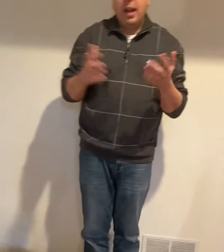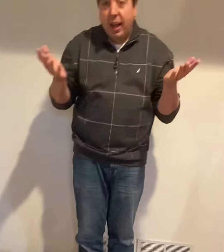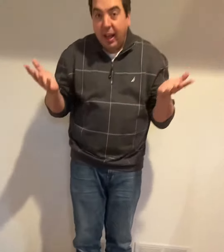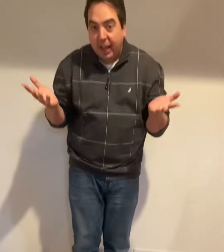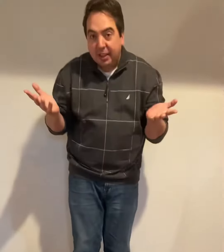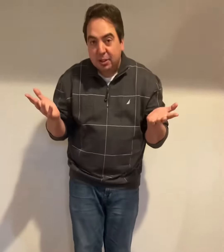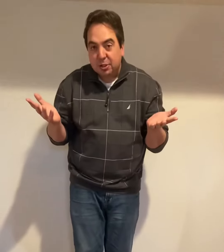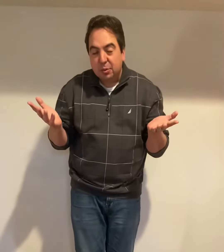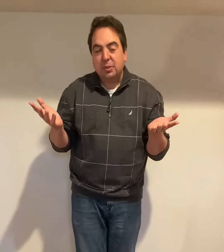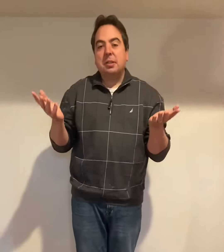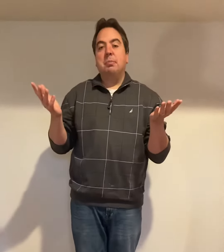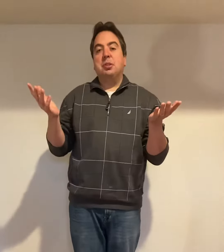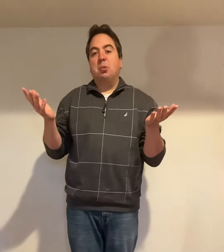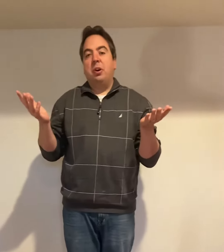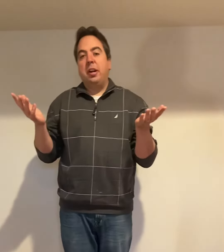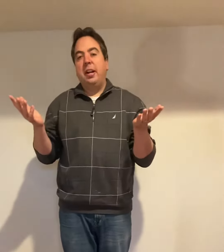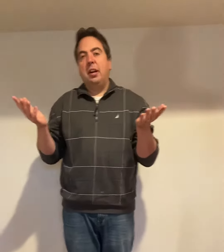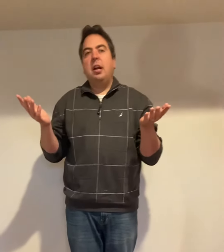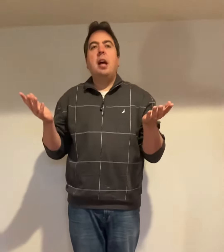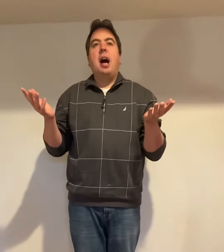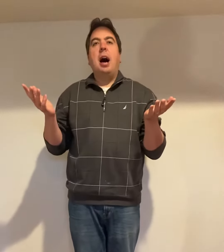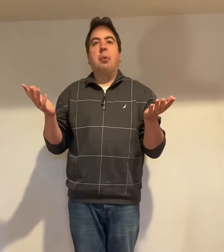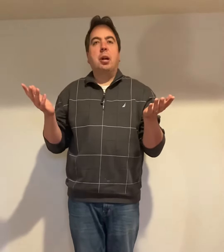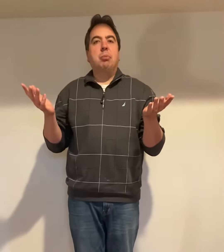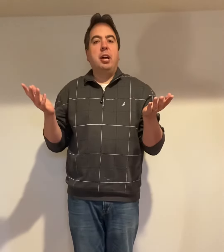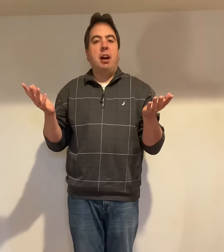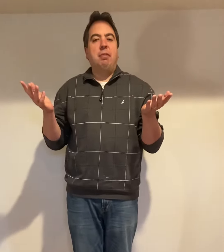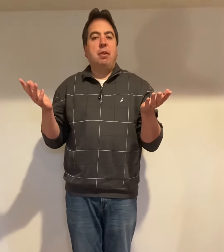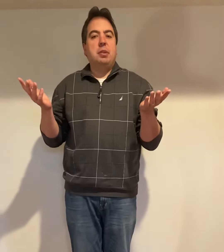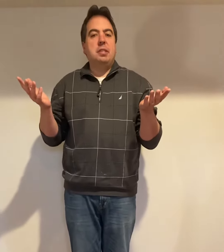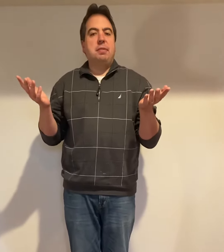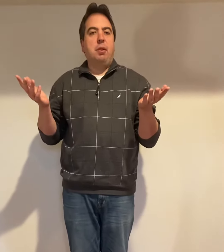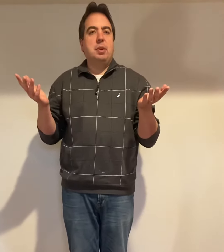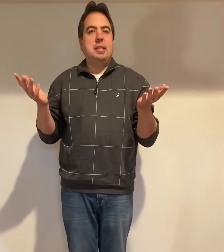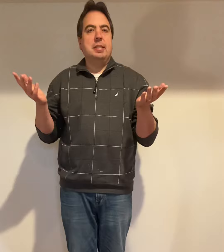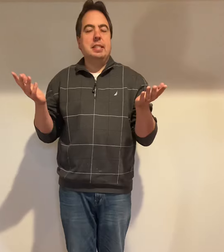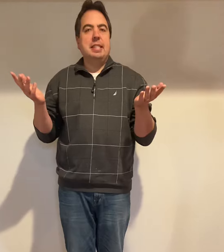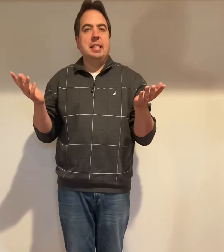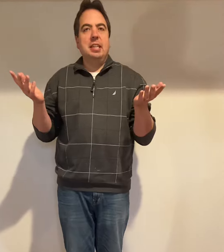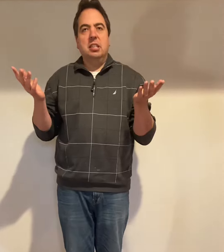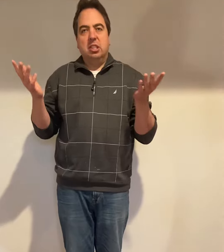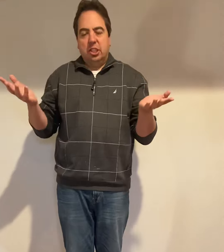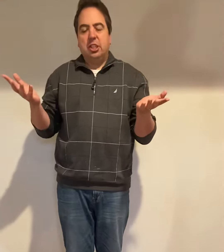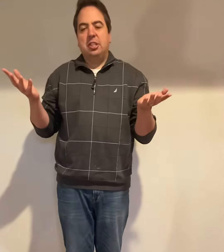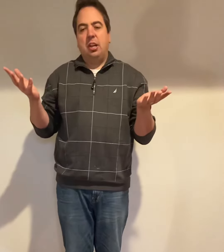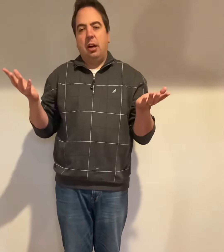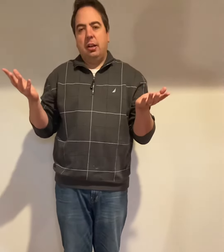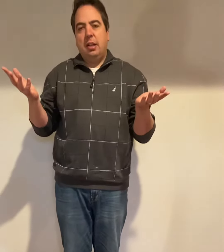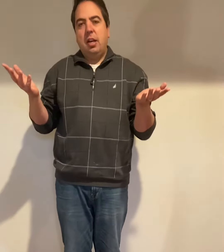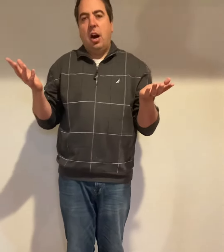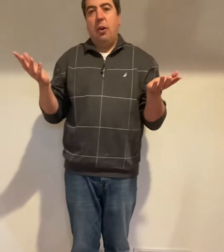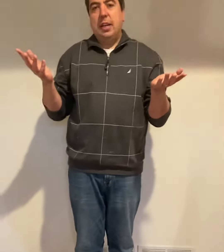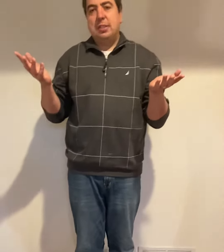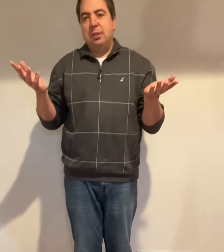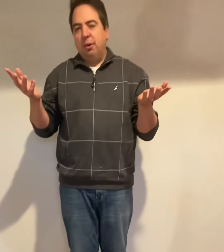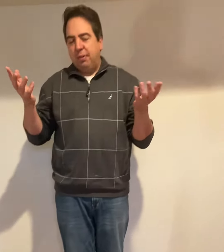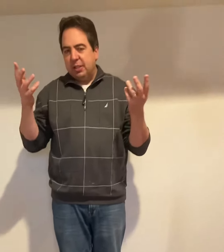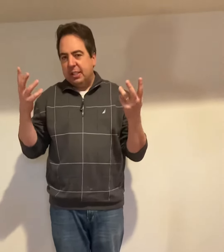Hey there, students. Mr. Warner here. We're going to play our Focus, Focus, Listen, Learner song. Alright, so if you're sitting